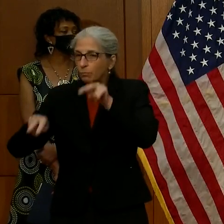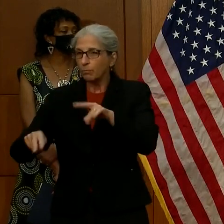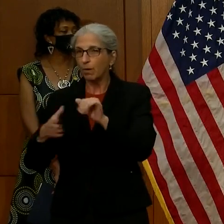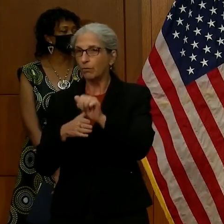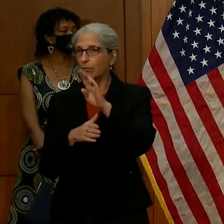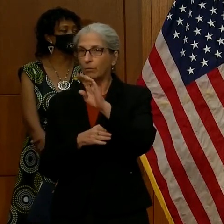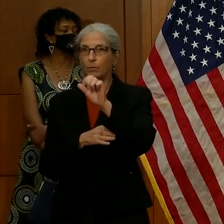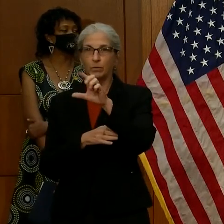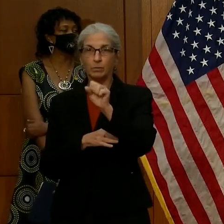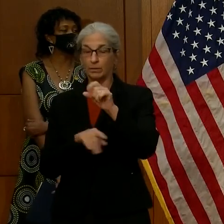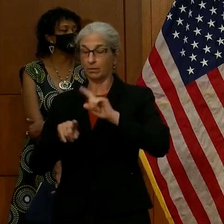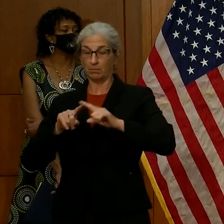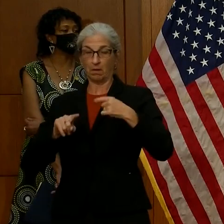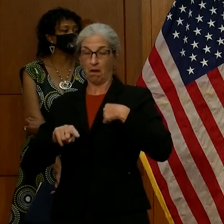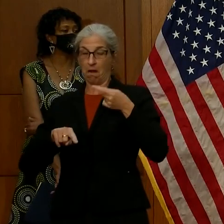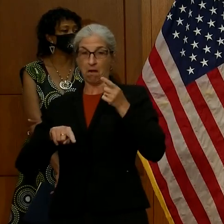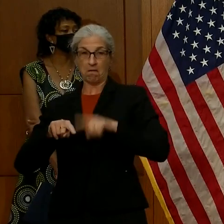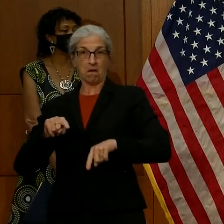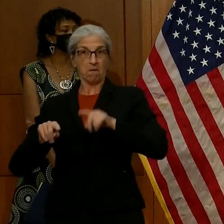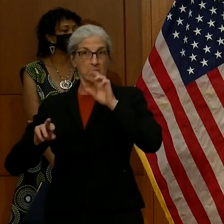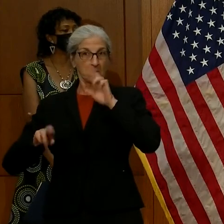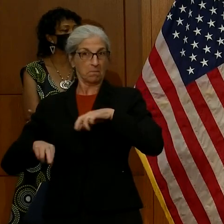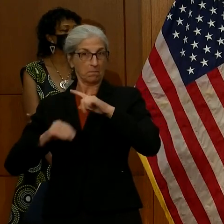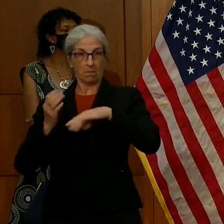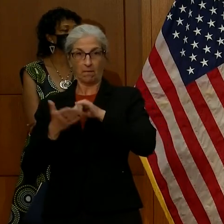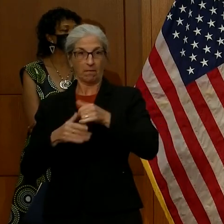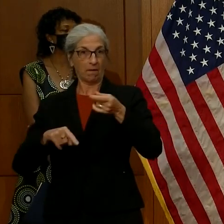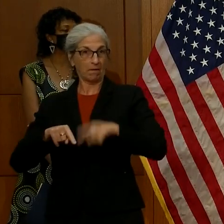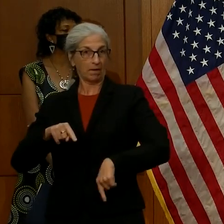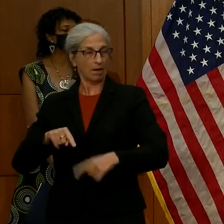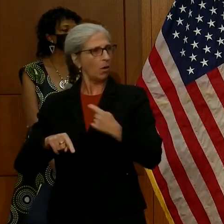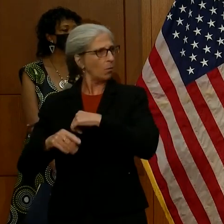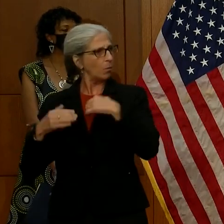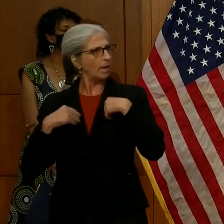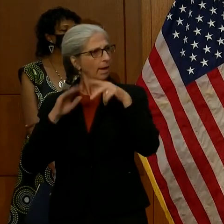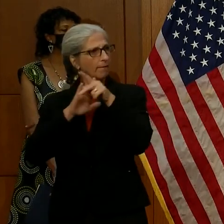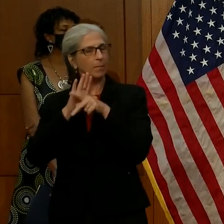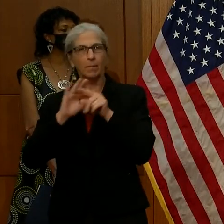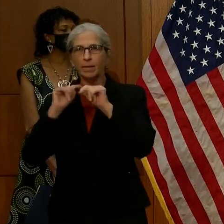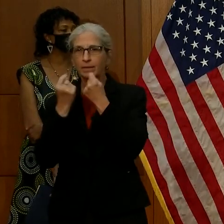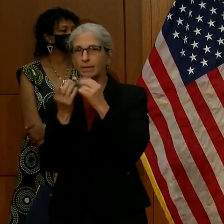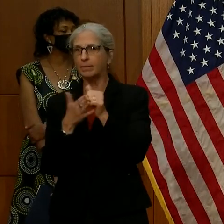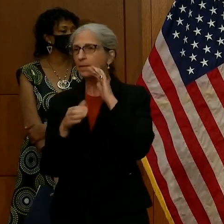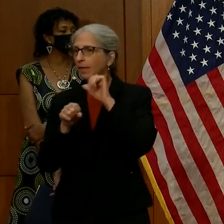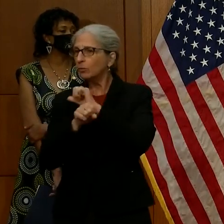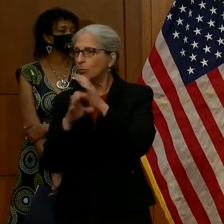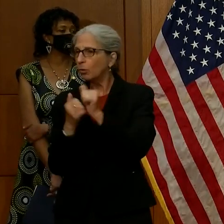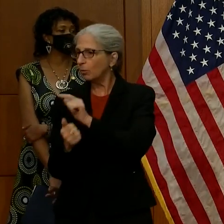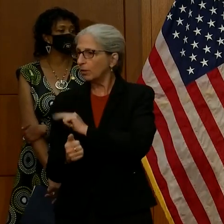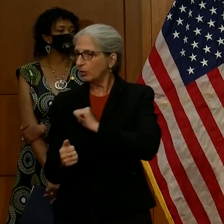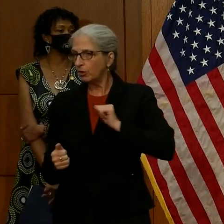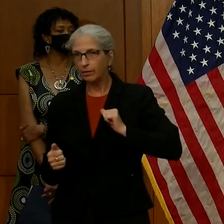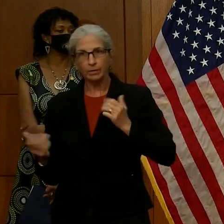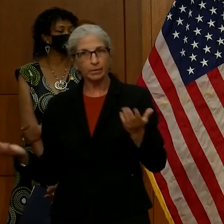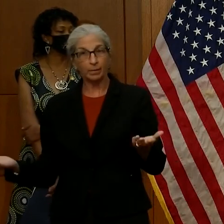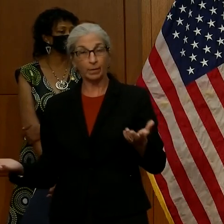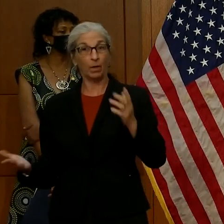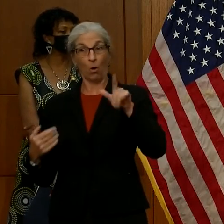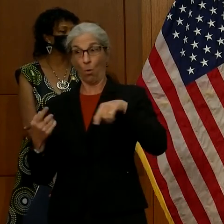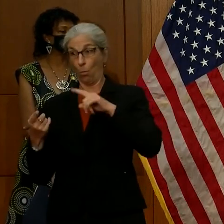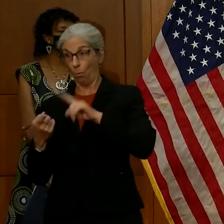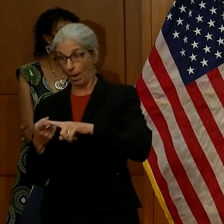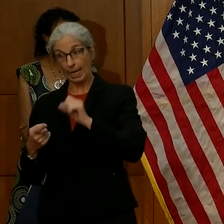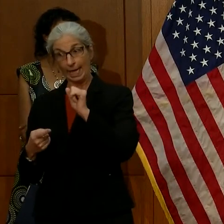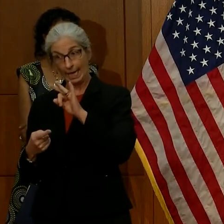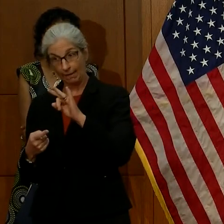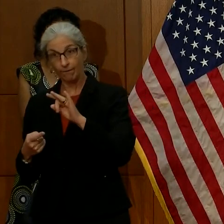we have a policy team that is working very closely with our legislators. And, you know, like I said, if and when those bills